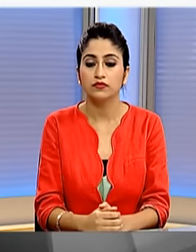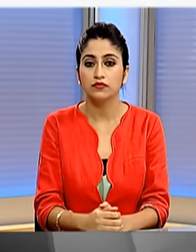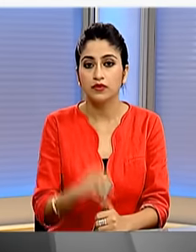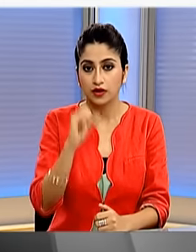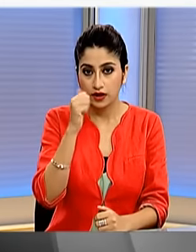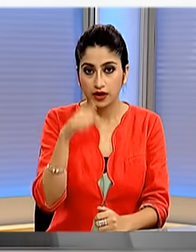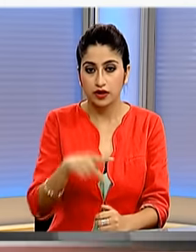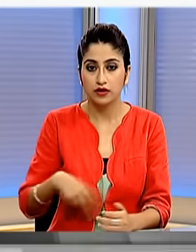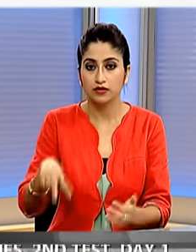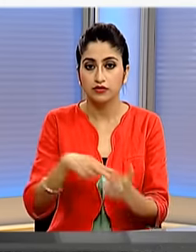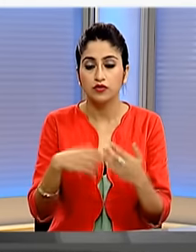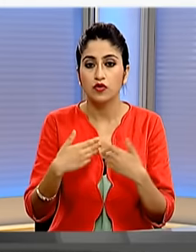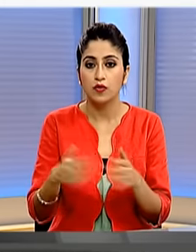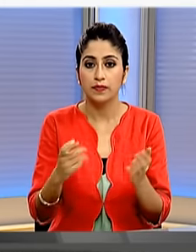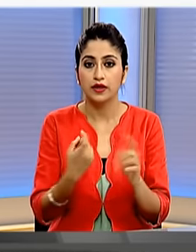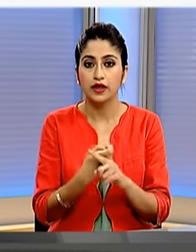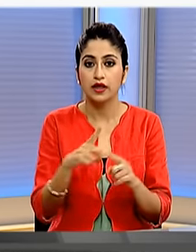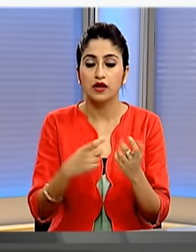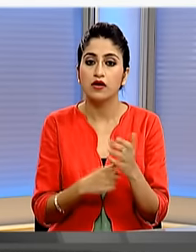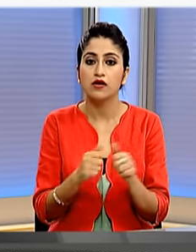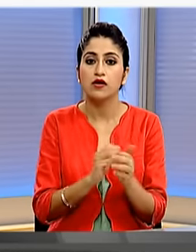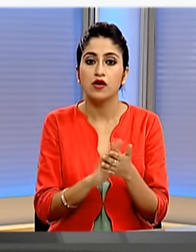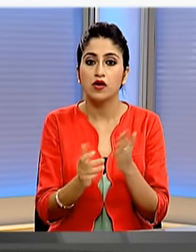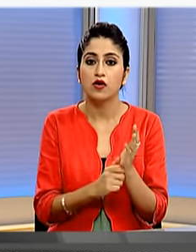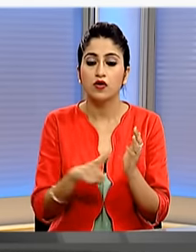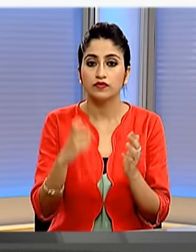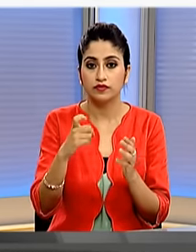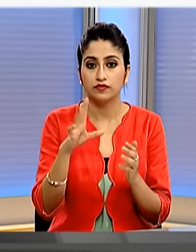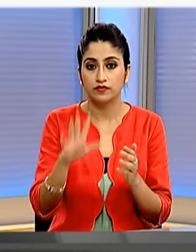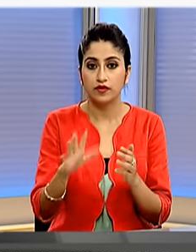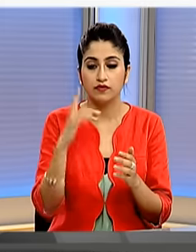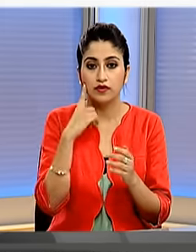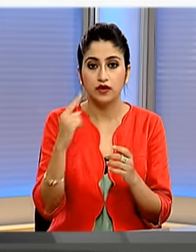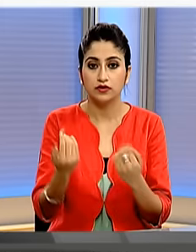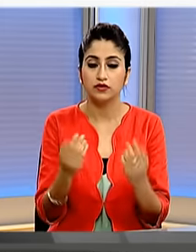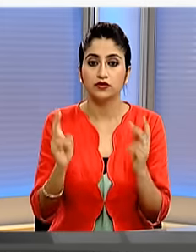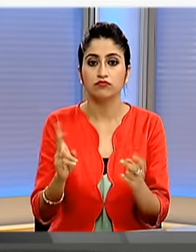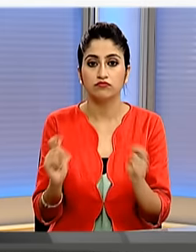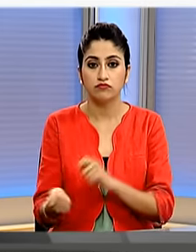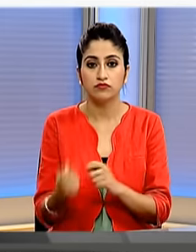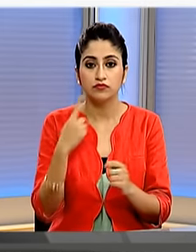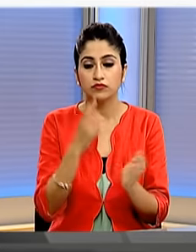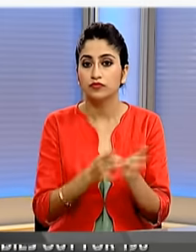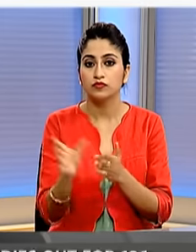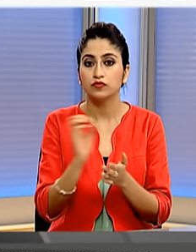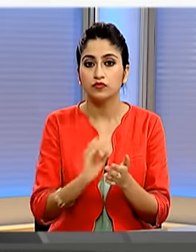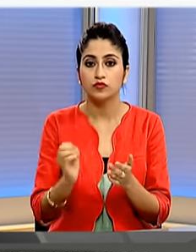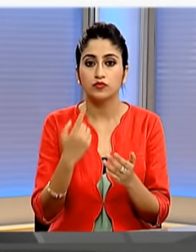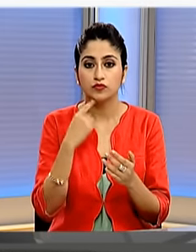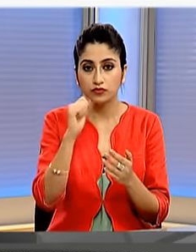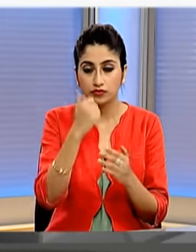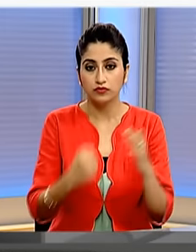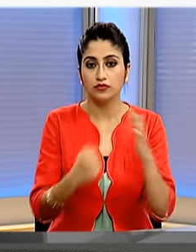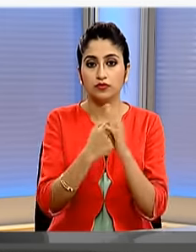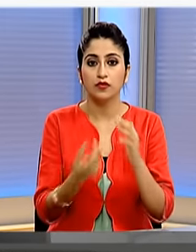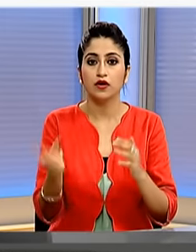India's stand-in opener KL Rahul played a steady knock of 75 as he remained unbeaten at stumps to put India on